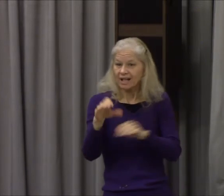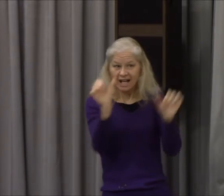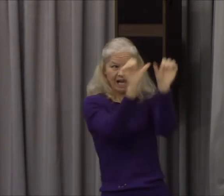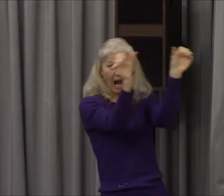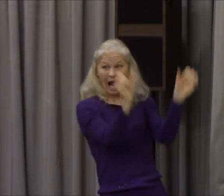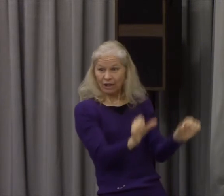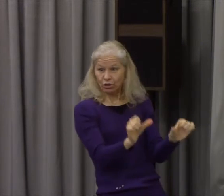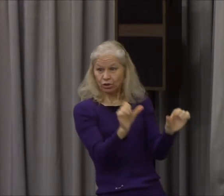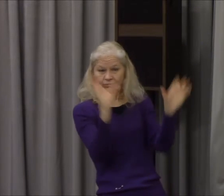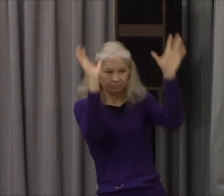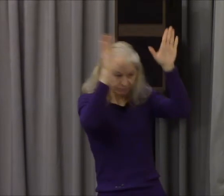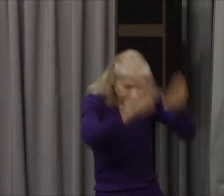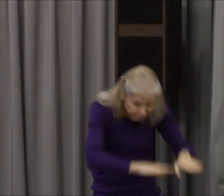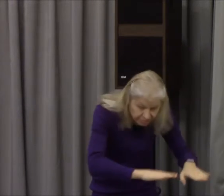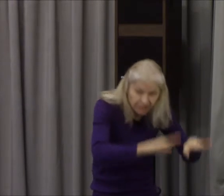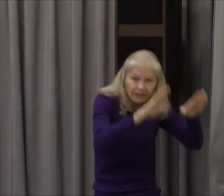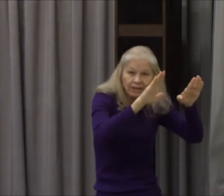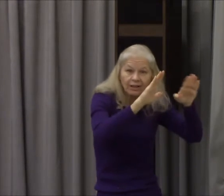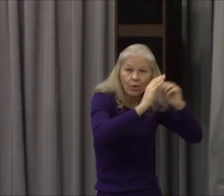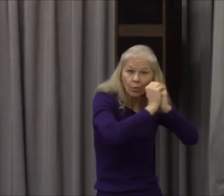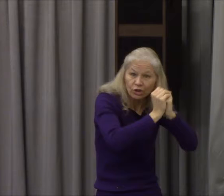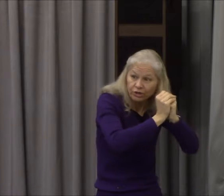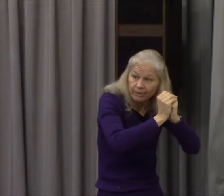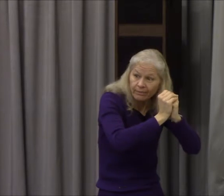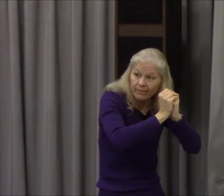he says which a genuine Christian cannot be induced to do